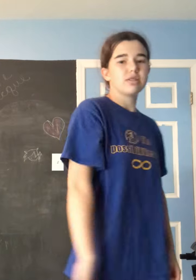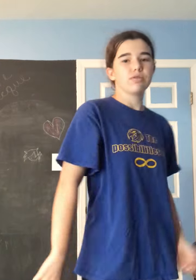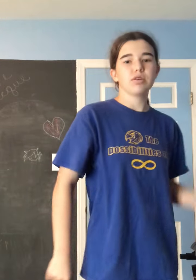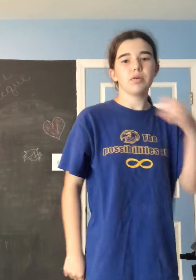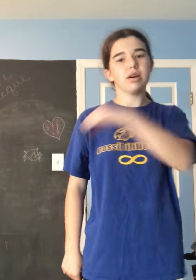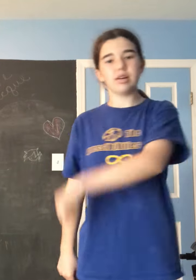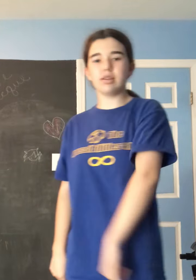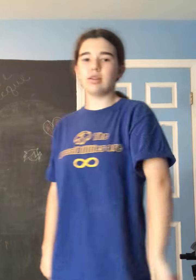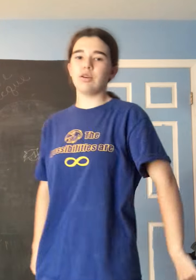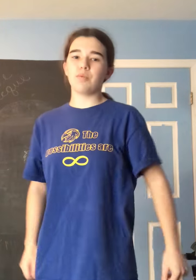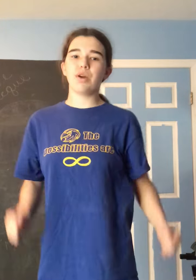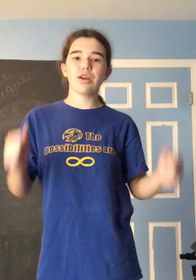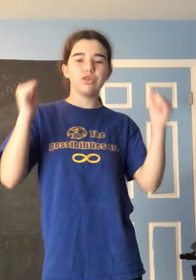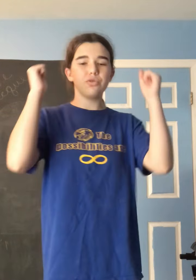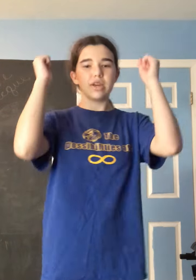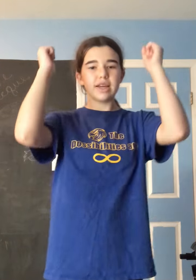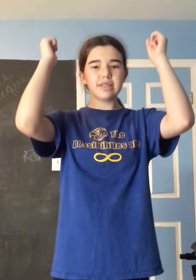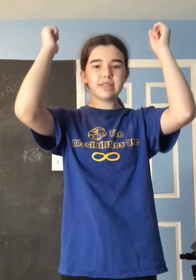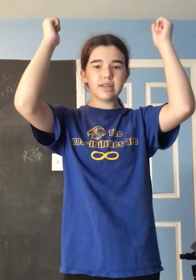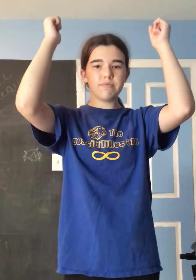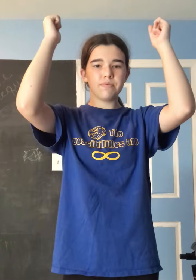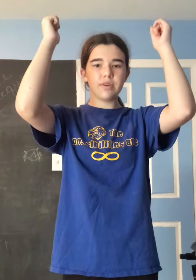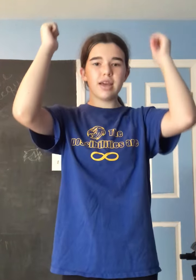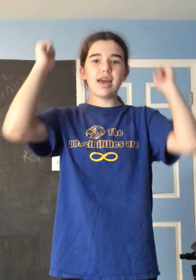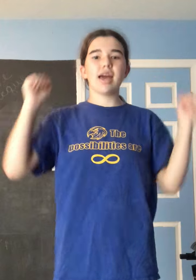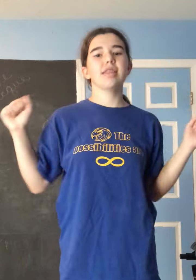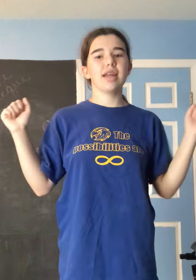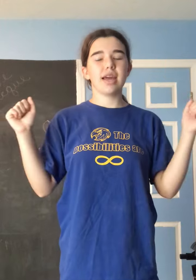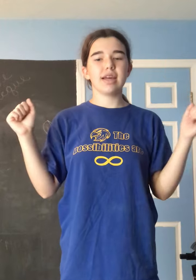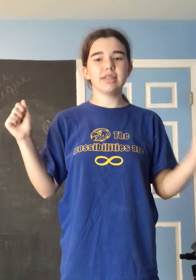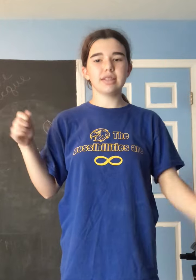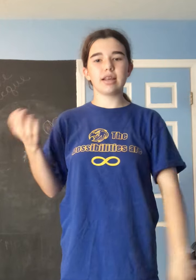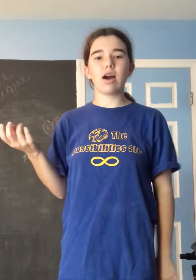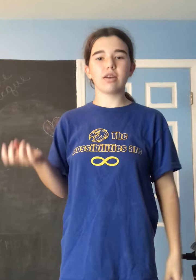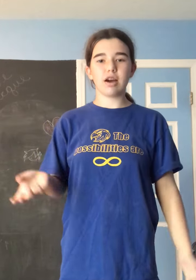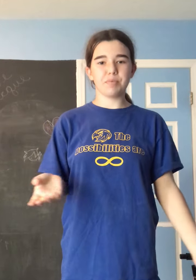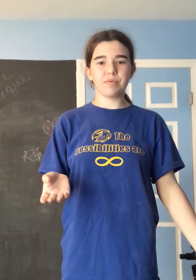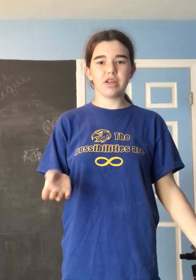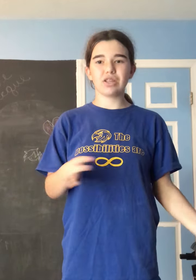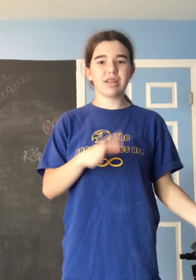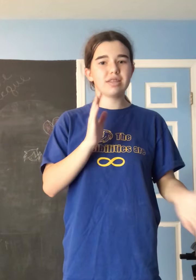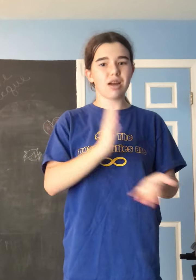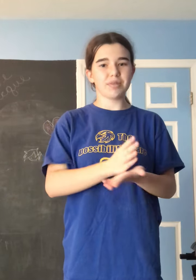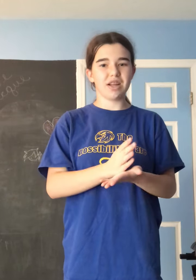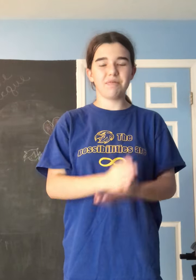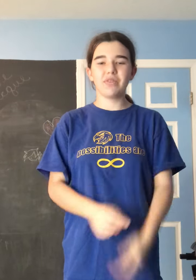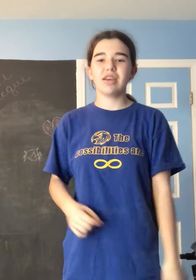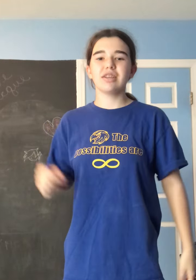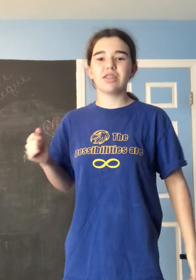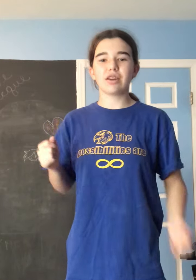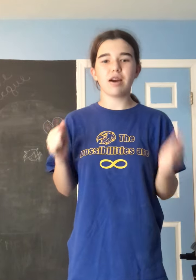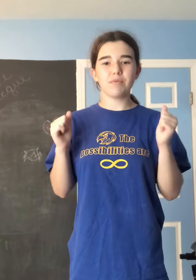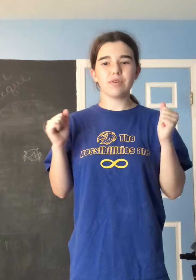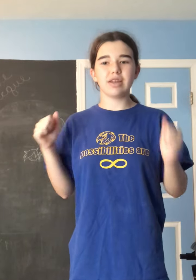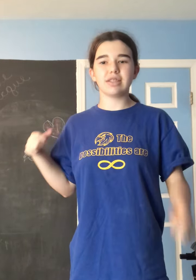Mistletoe, where you can see. And then it ends on couple. It just stops there. So the couple is